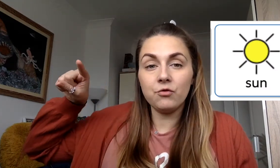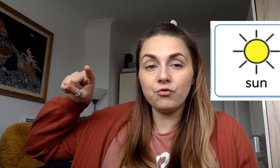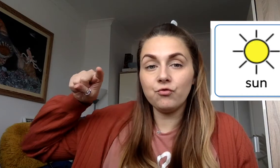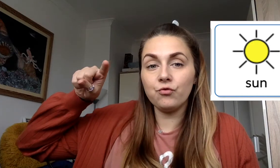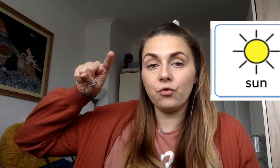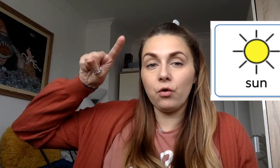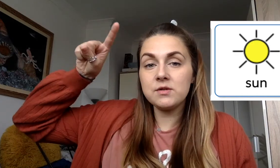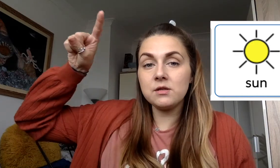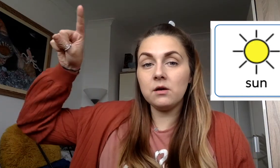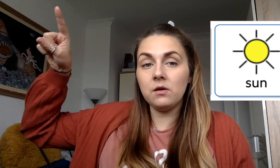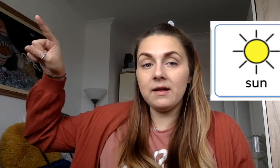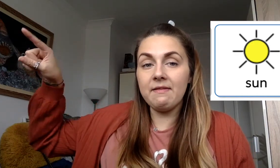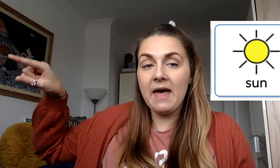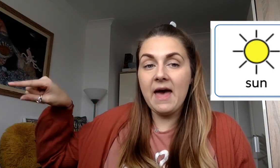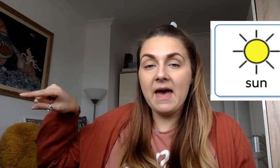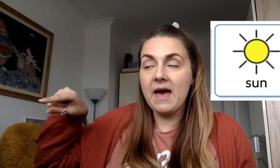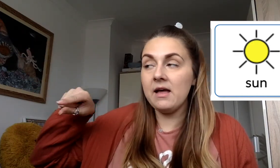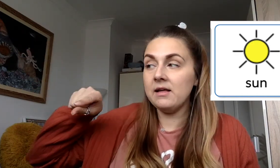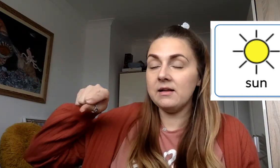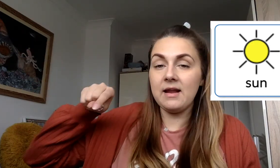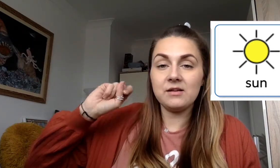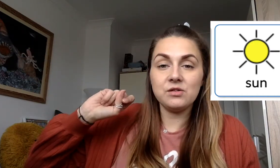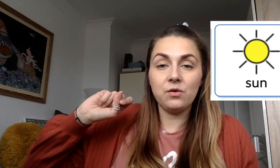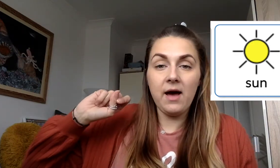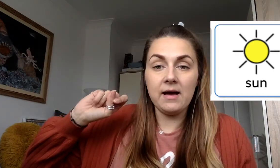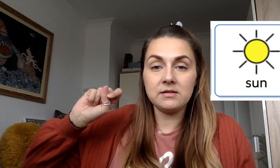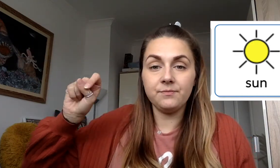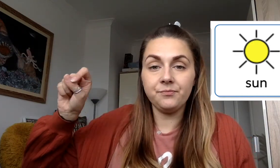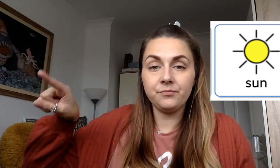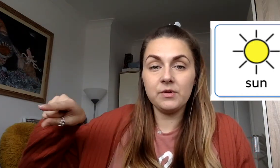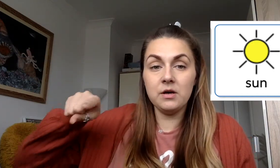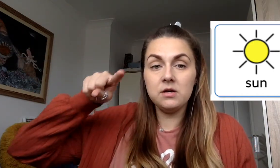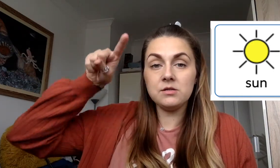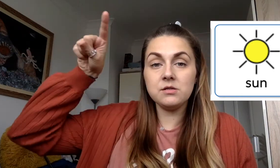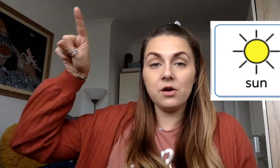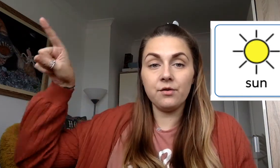going to draw a circle in the air next to your head. Sun.